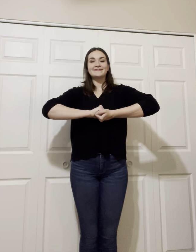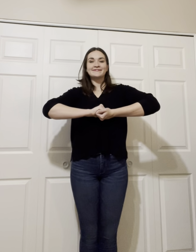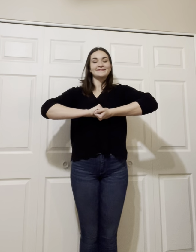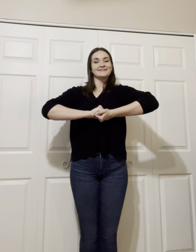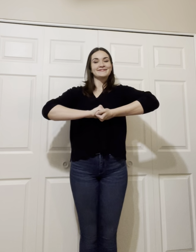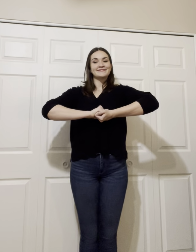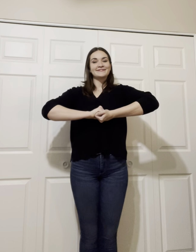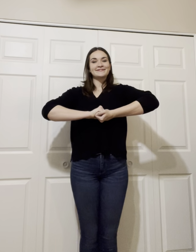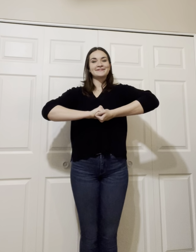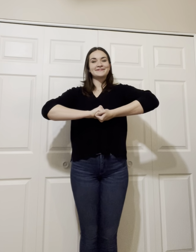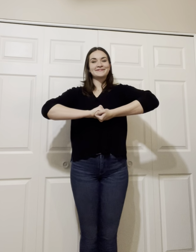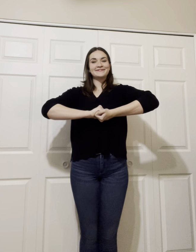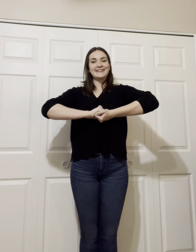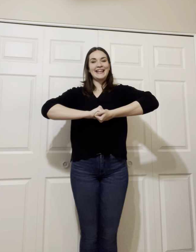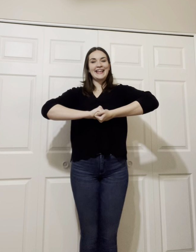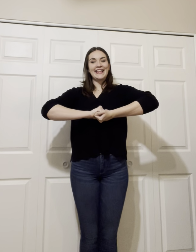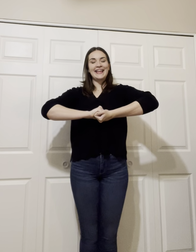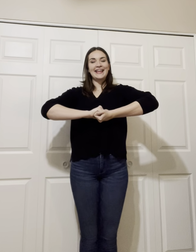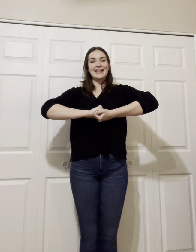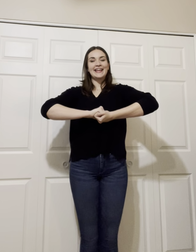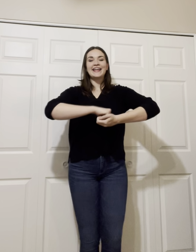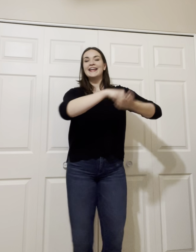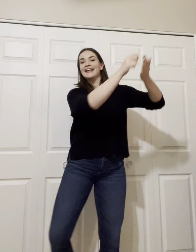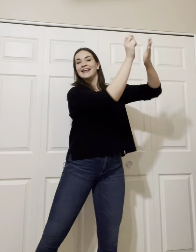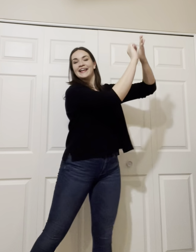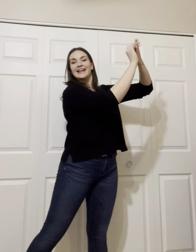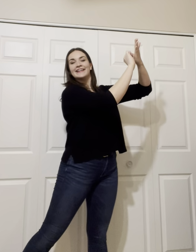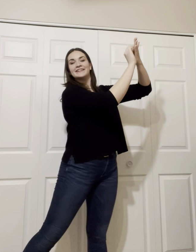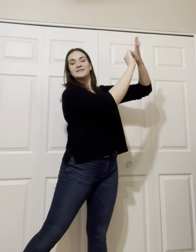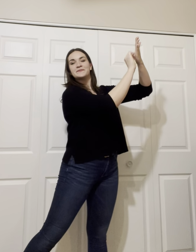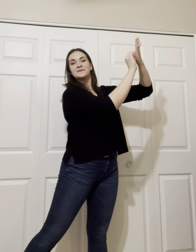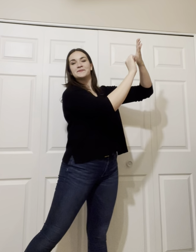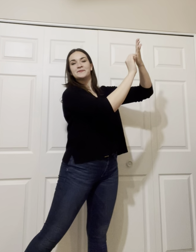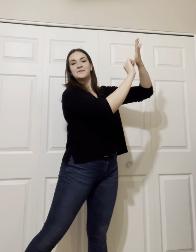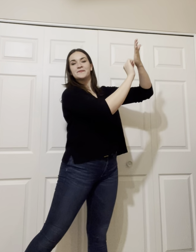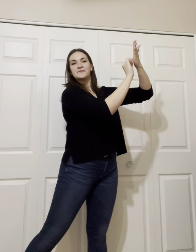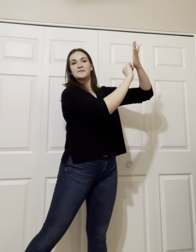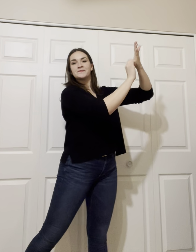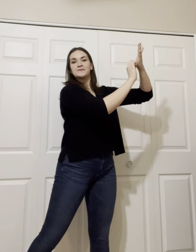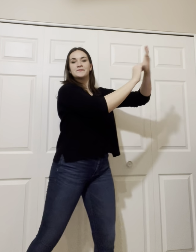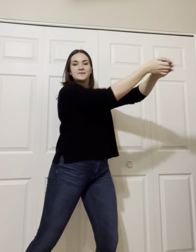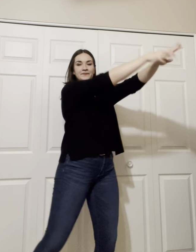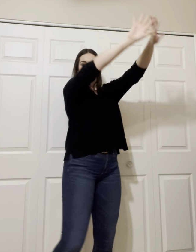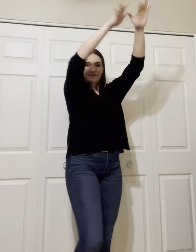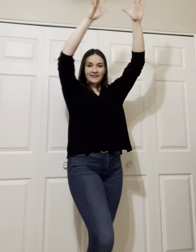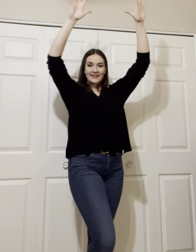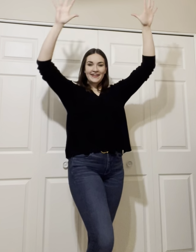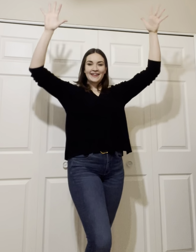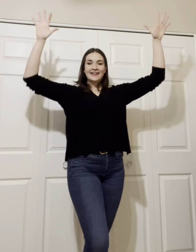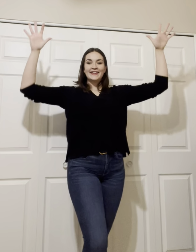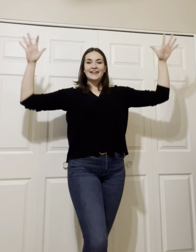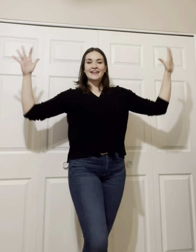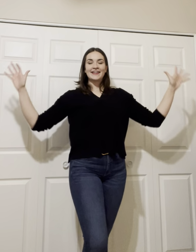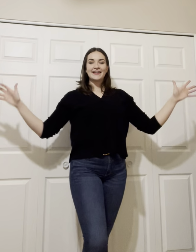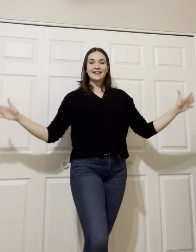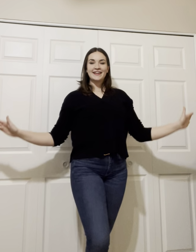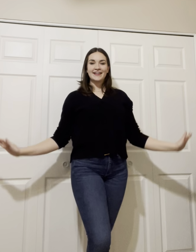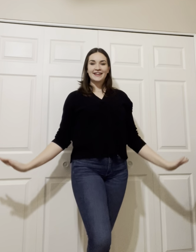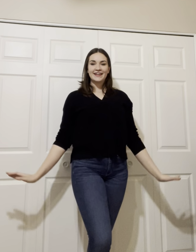Lancer, what will be your pleasure be? Let me take your other druggy time. You ain't never had a friend like me. Oh, oh,